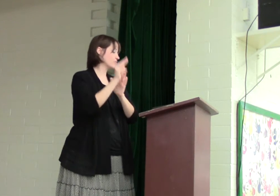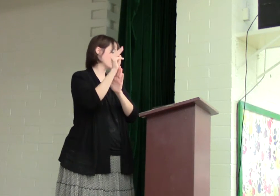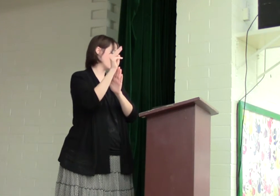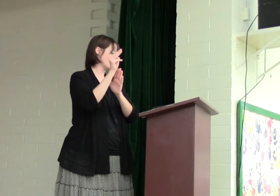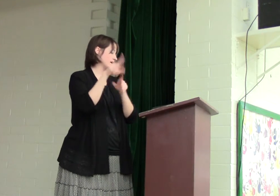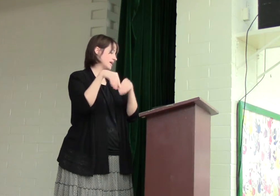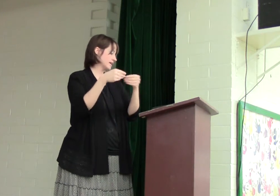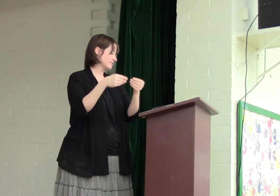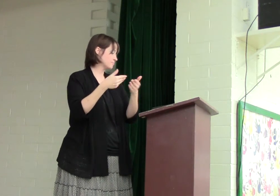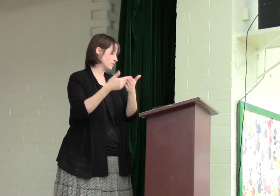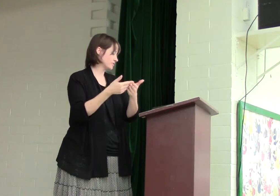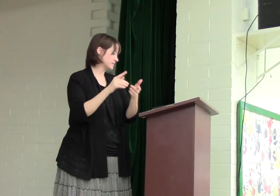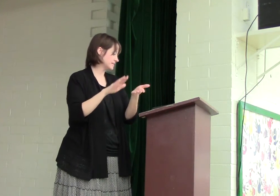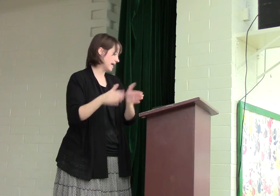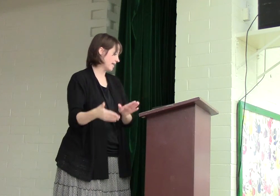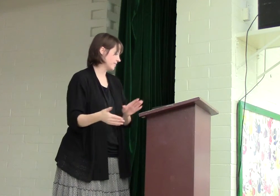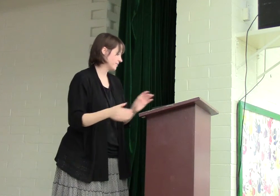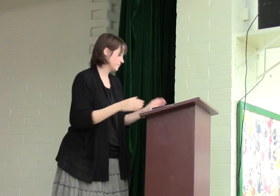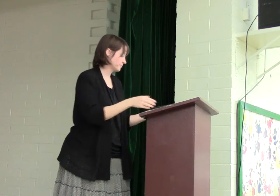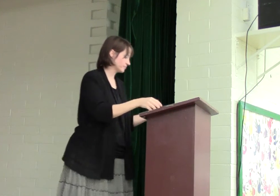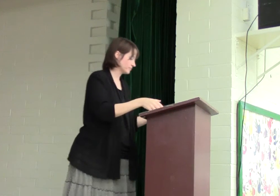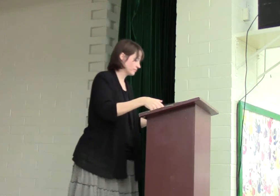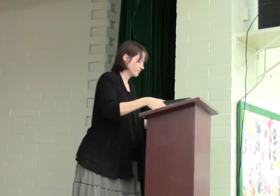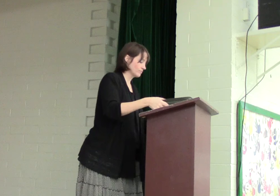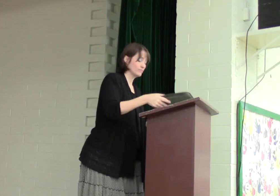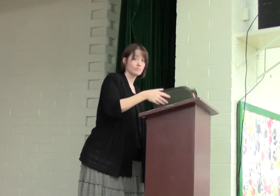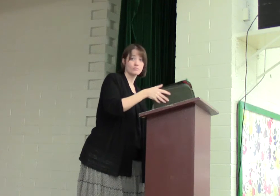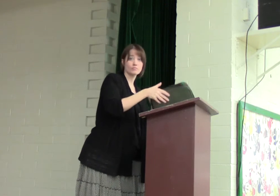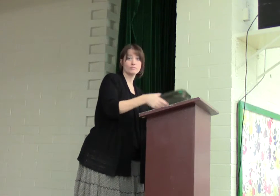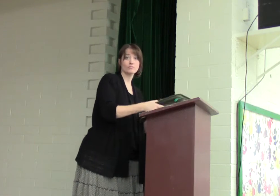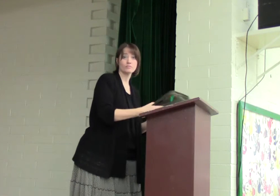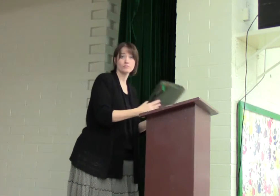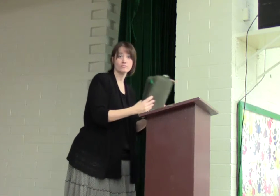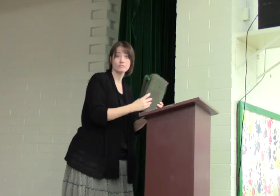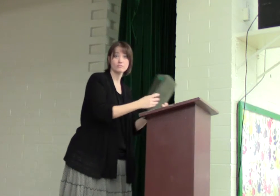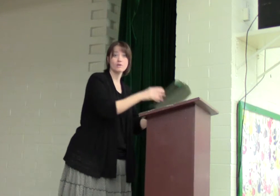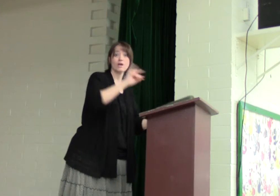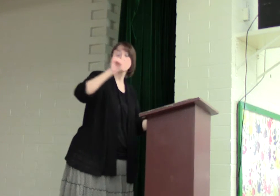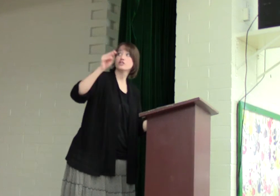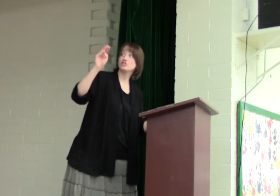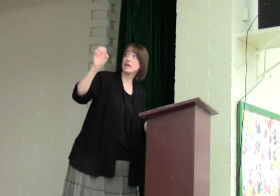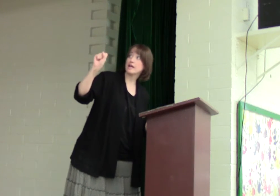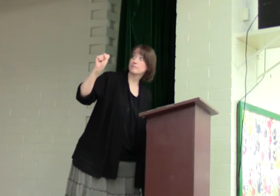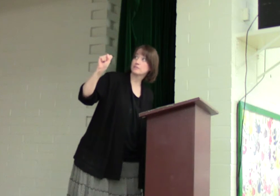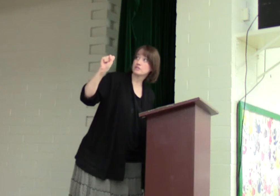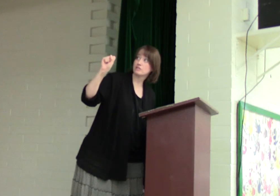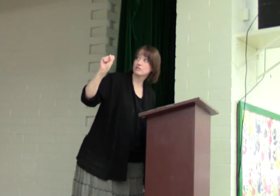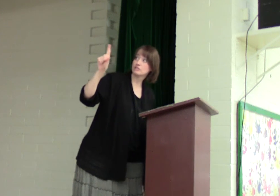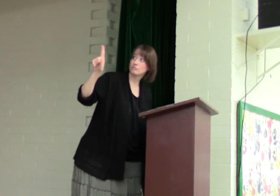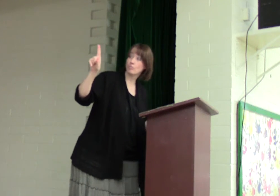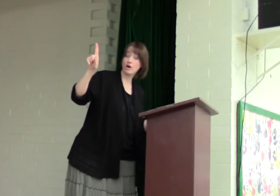grown, gives birth to death. Then, James 1,